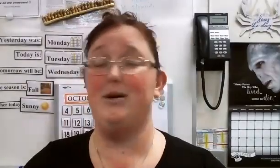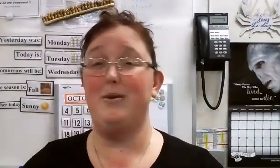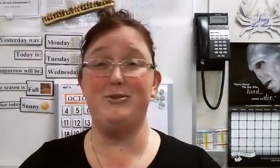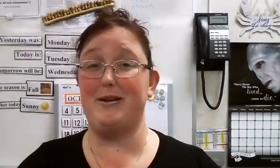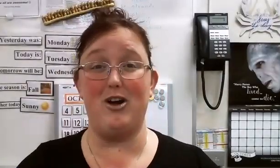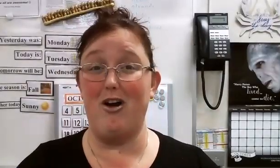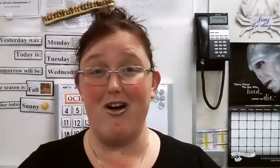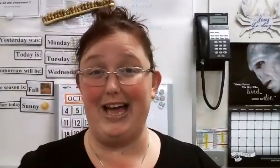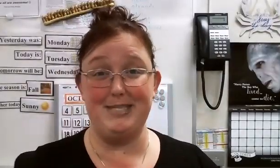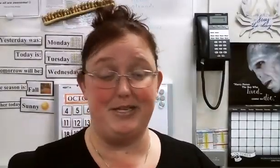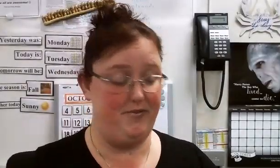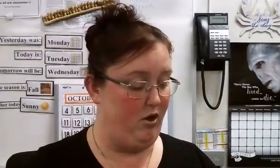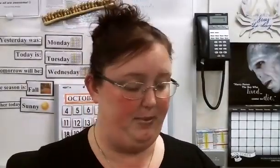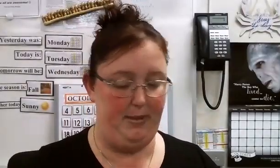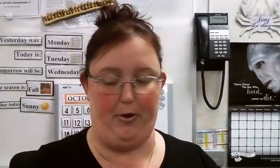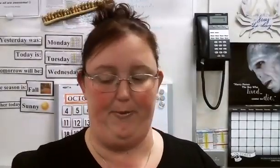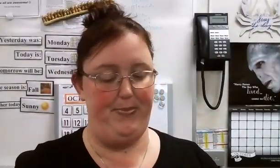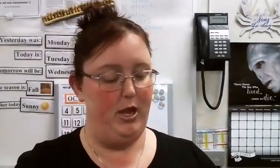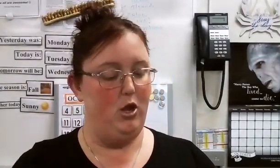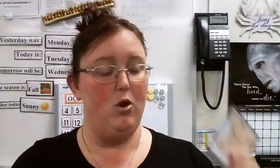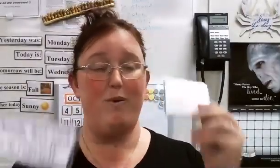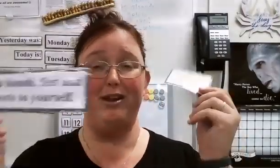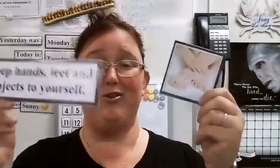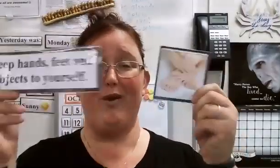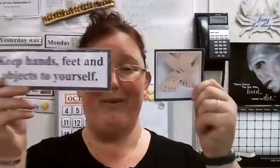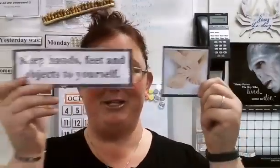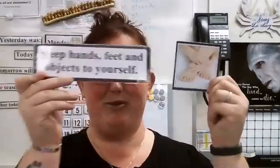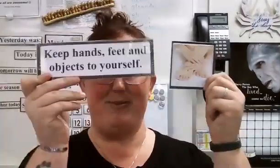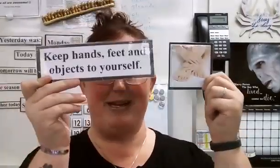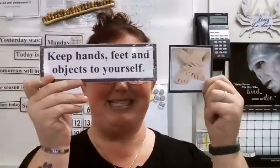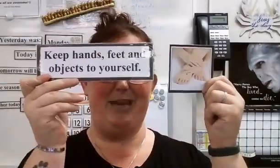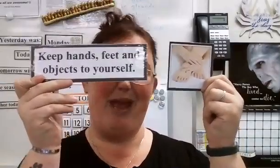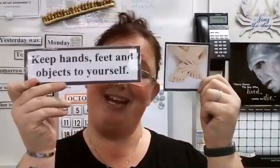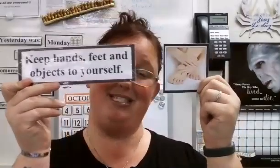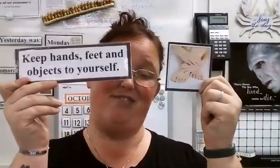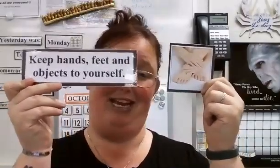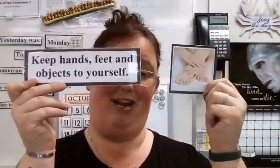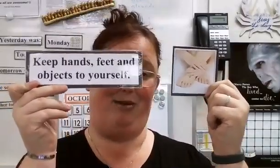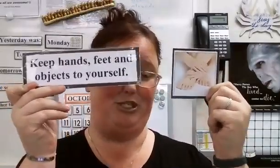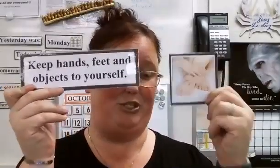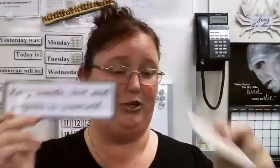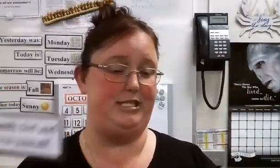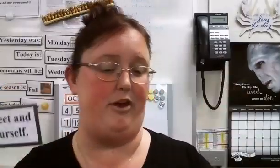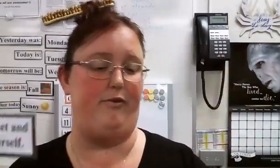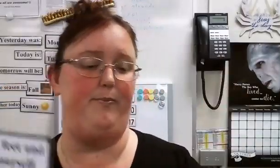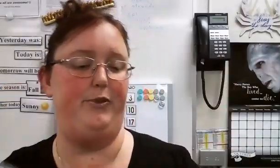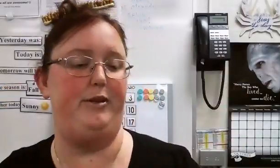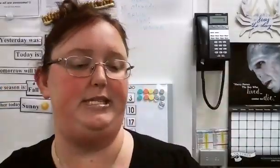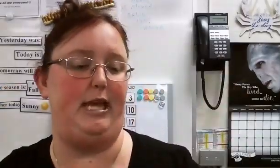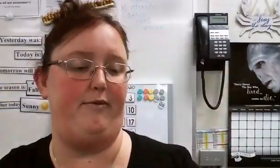We respect all aspects of all people. One great way to show respect is to keep hands, feet, and objects to yourself. You need to be safe